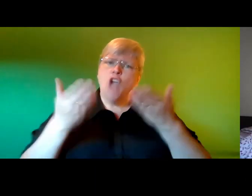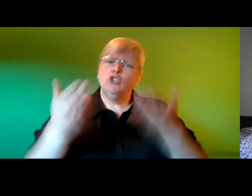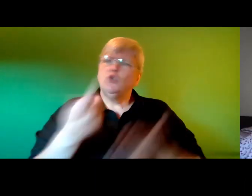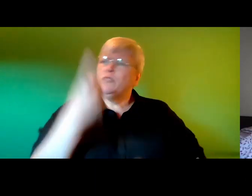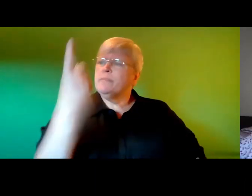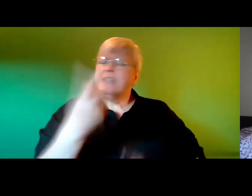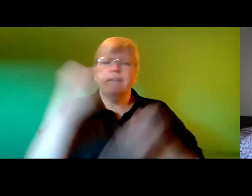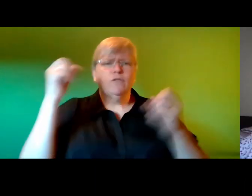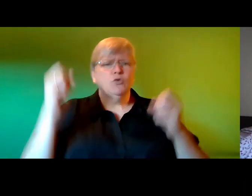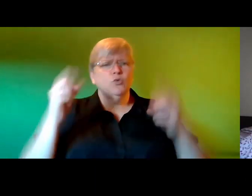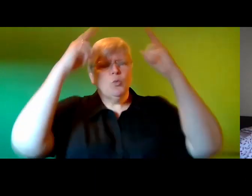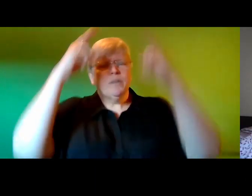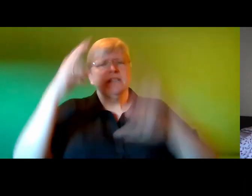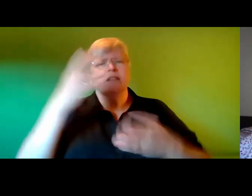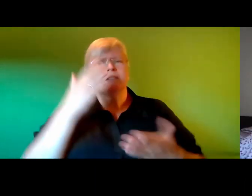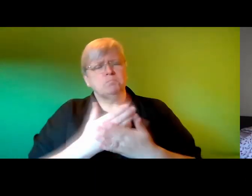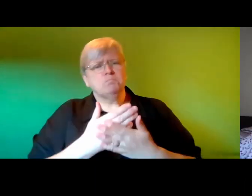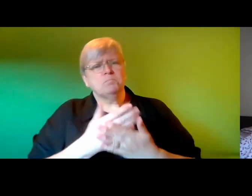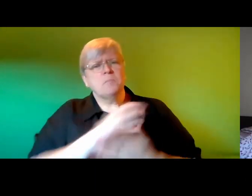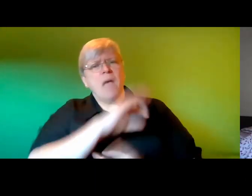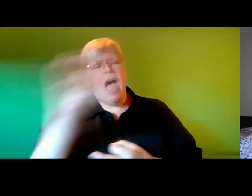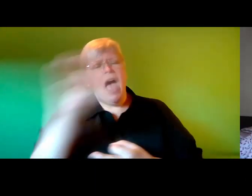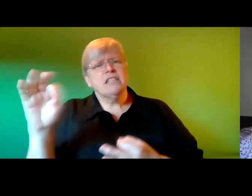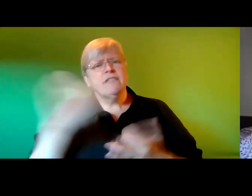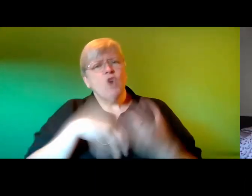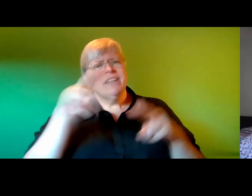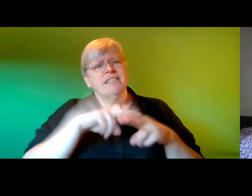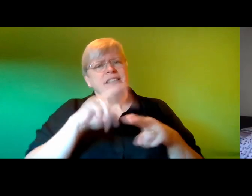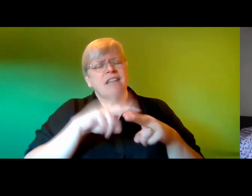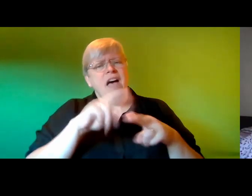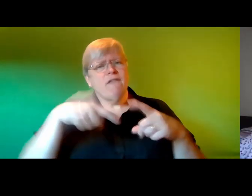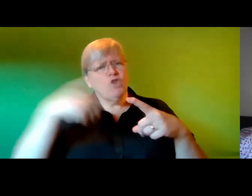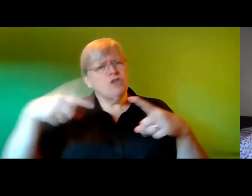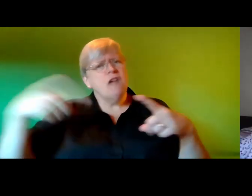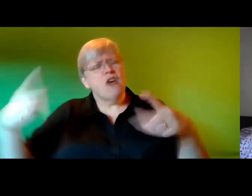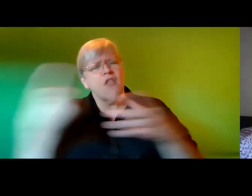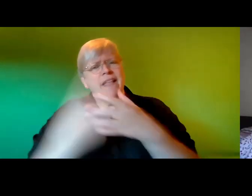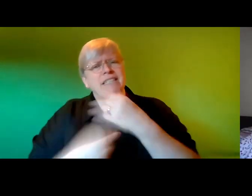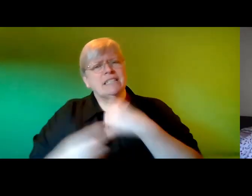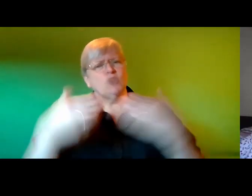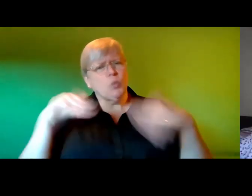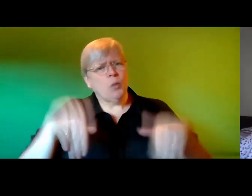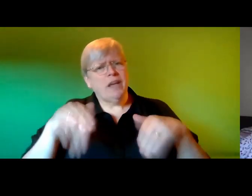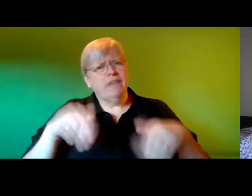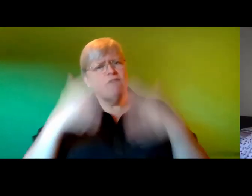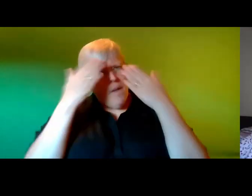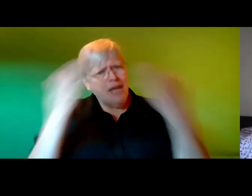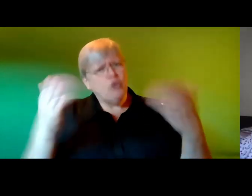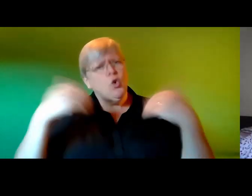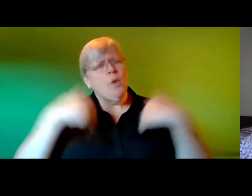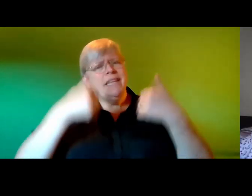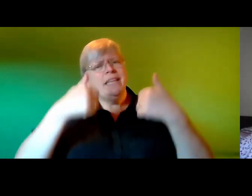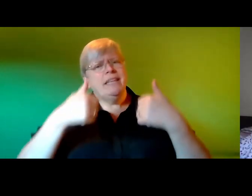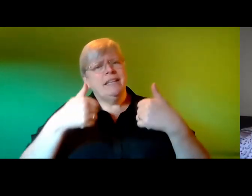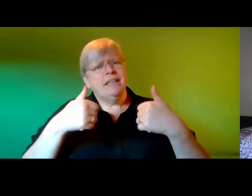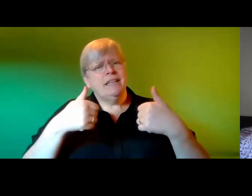wizard kindly asked for the staff of eternal isolation and waited for the adoration that would most certainly come and where are